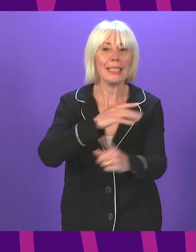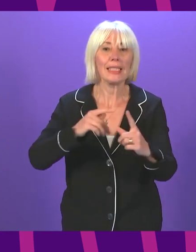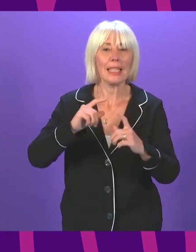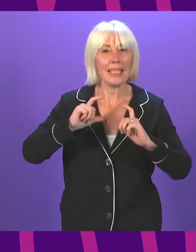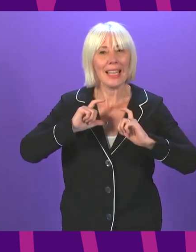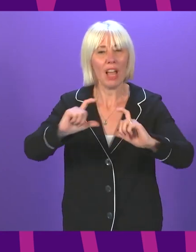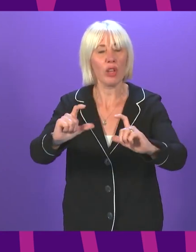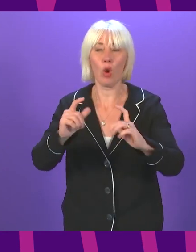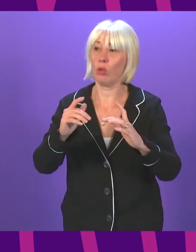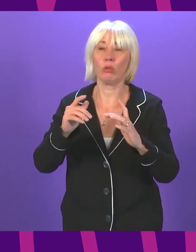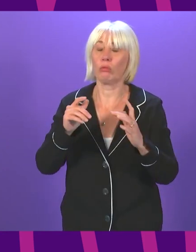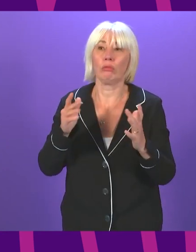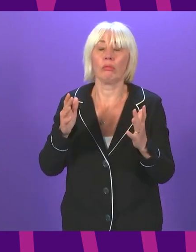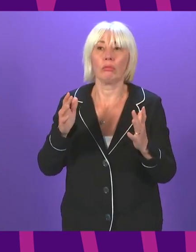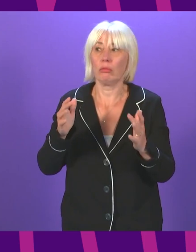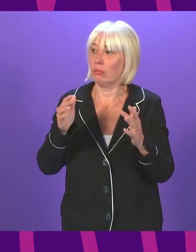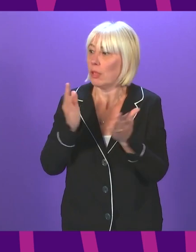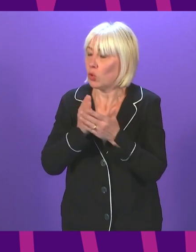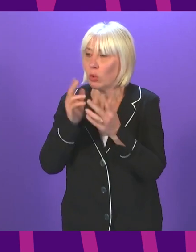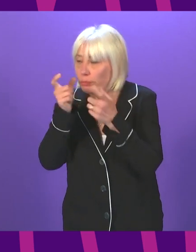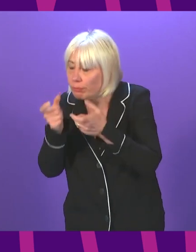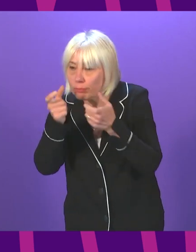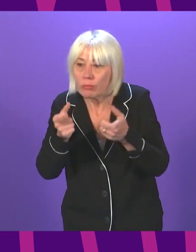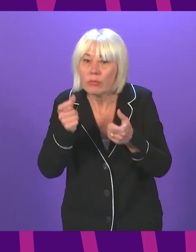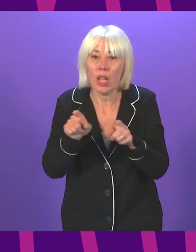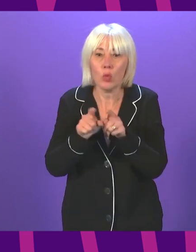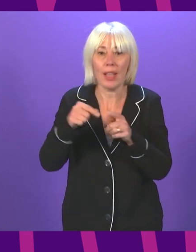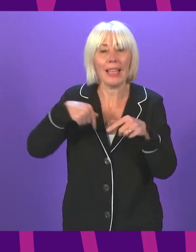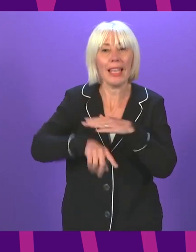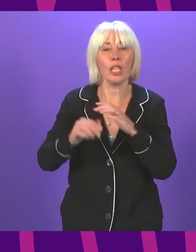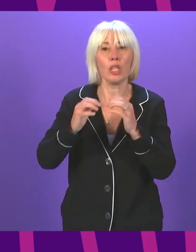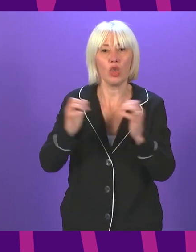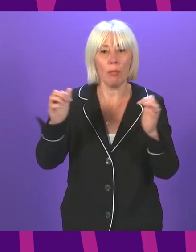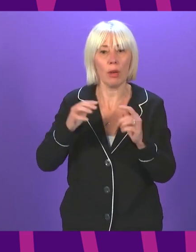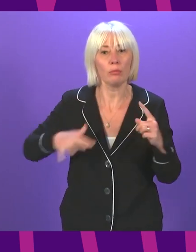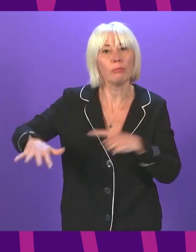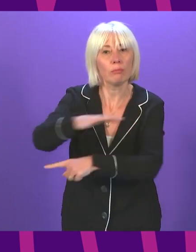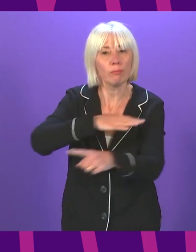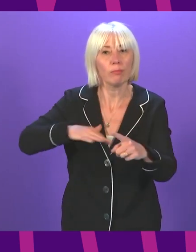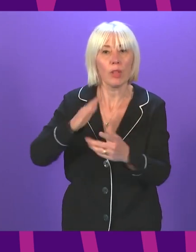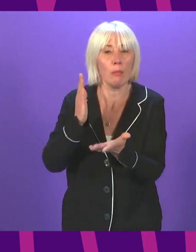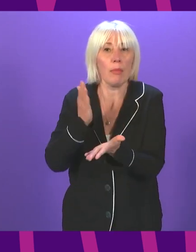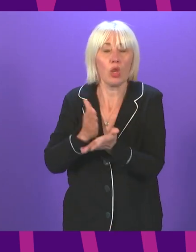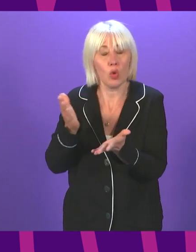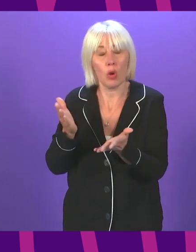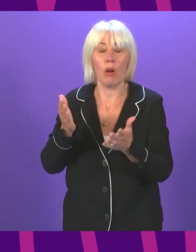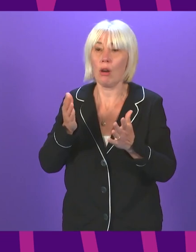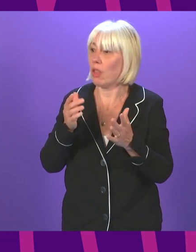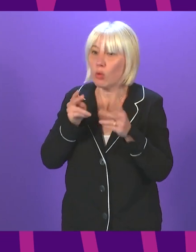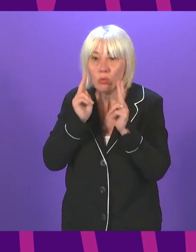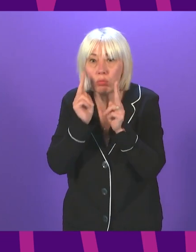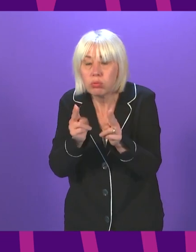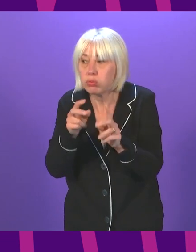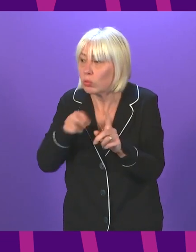around the Chamber. The next item of business is a statement, point of order, Murdo Fraser.